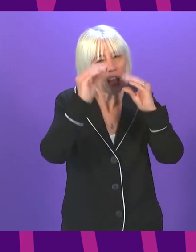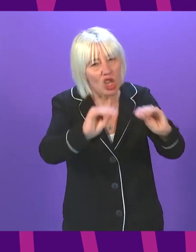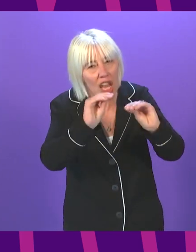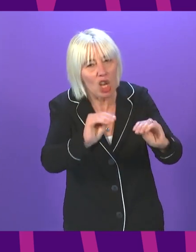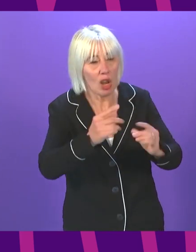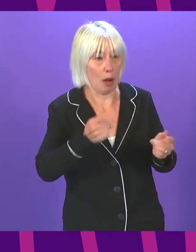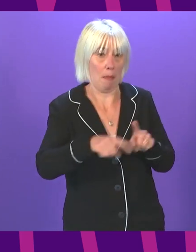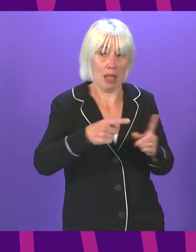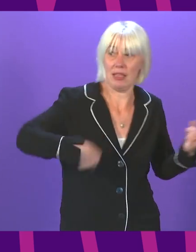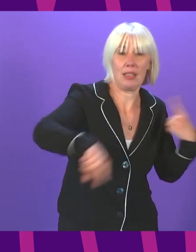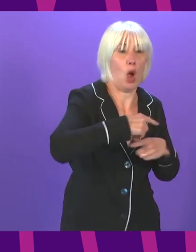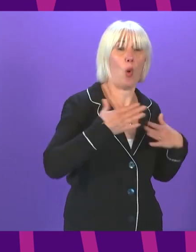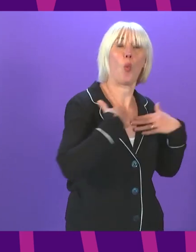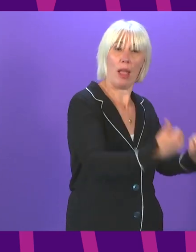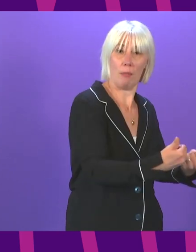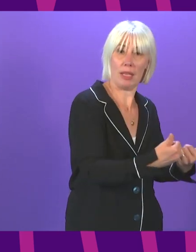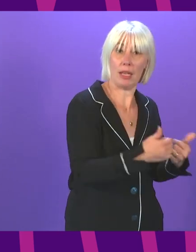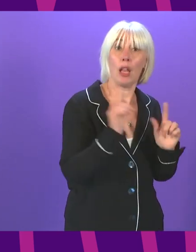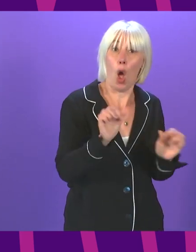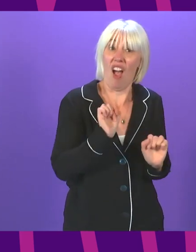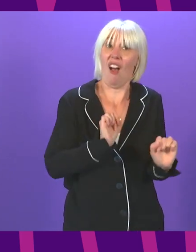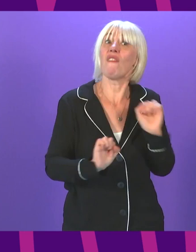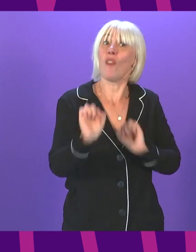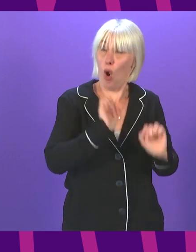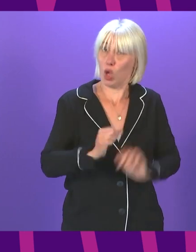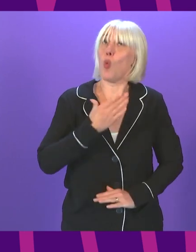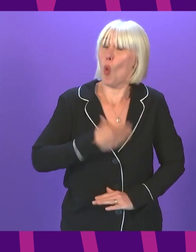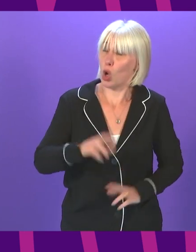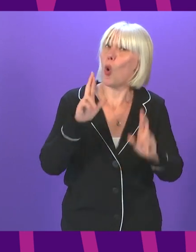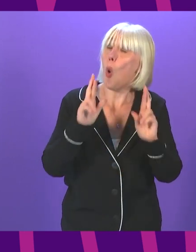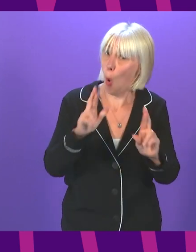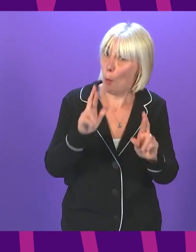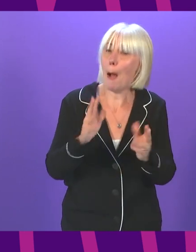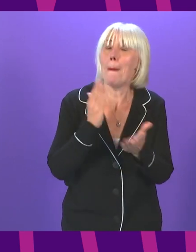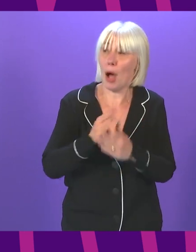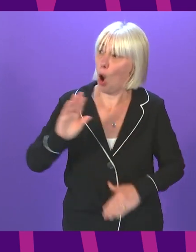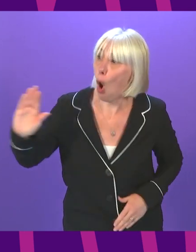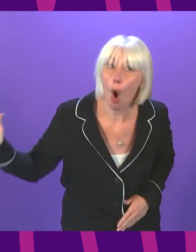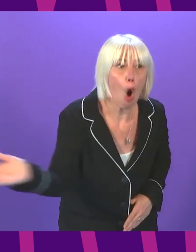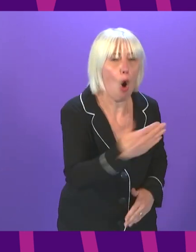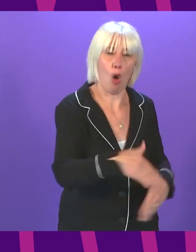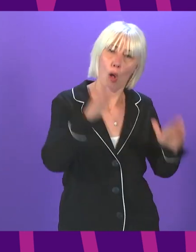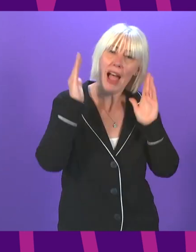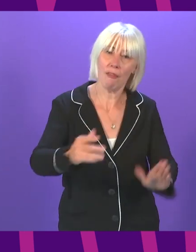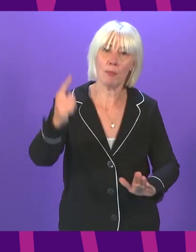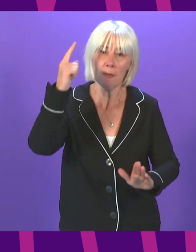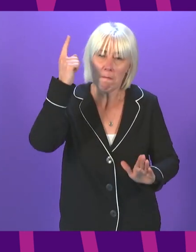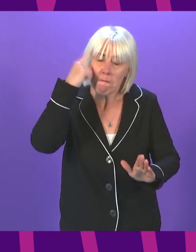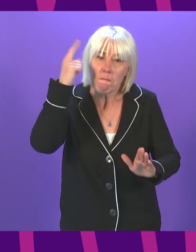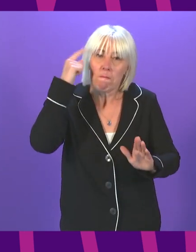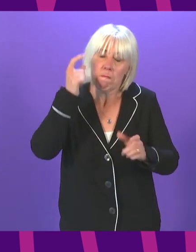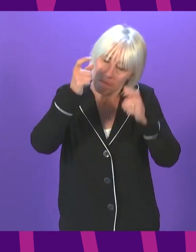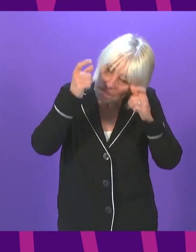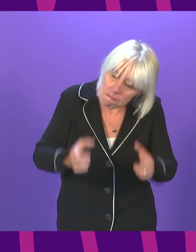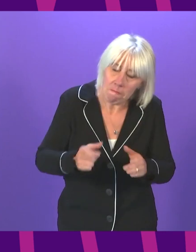But if that is to be avoided, as I very much hope it can be, it will take all of us making a conscious and concerted effort again